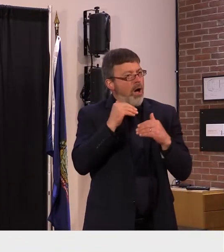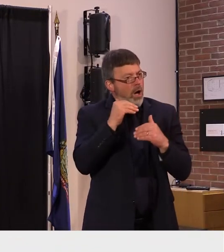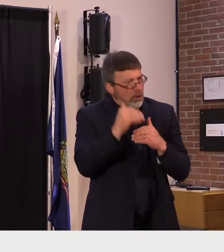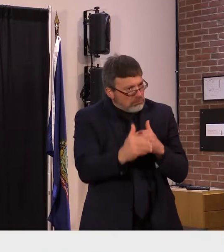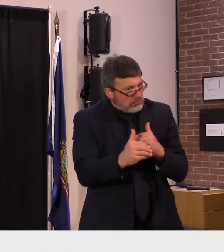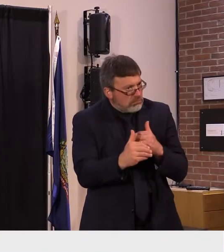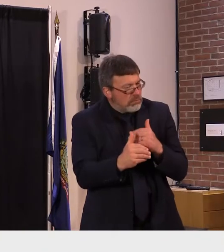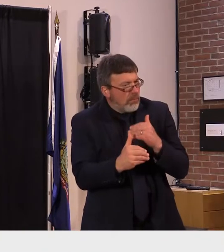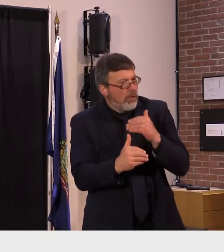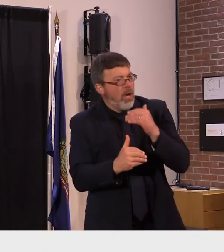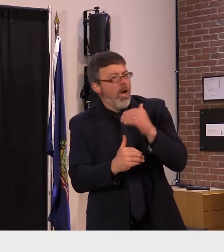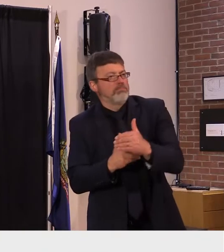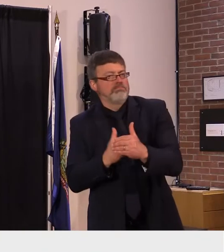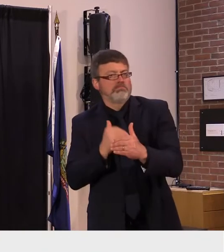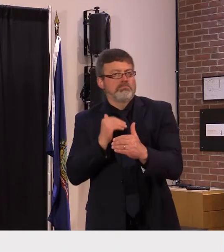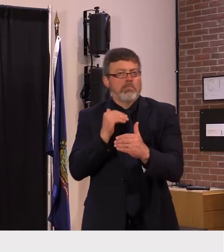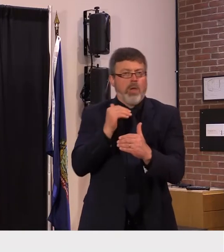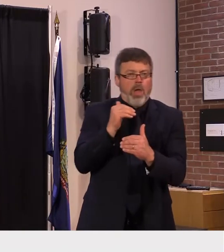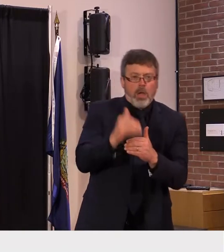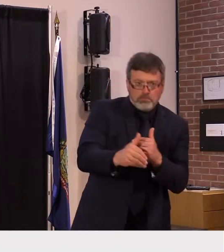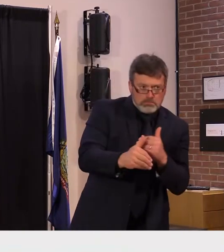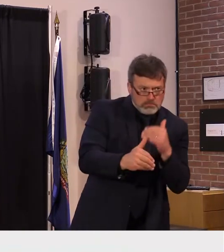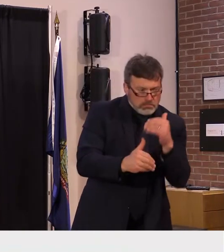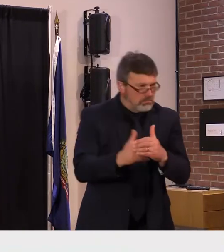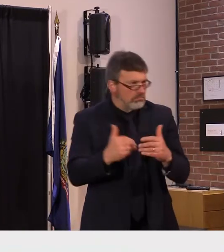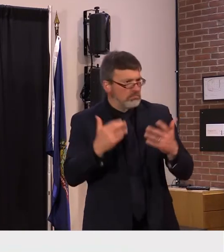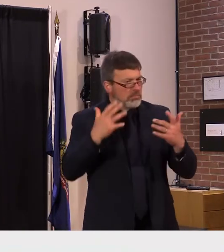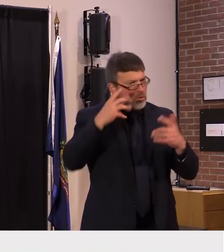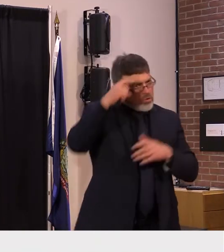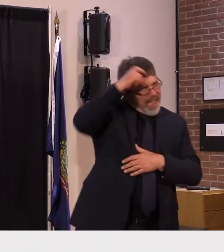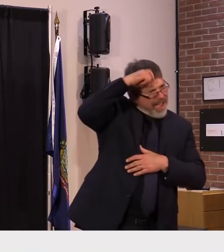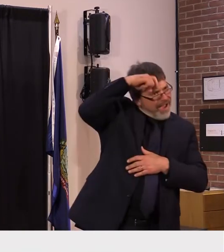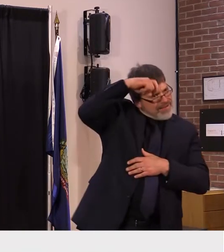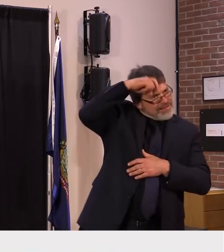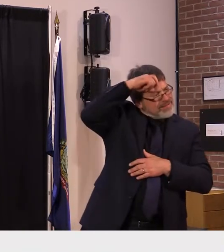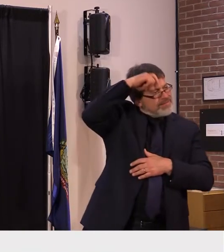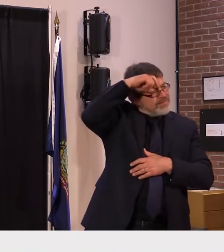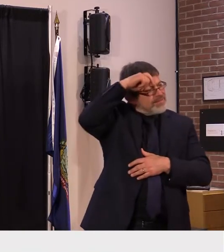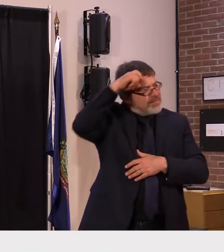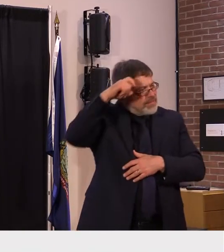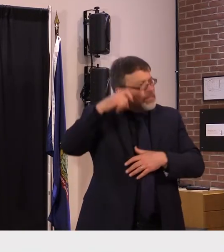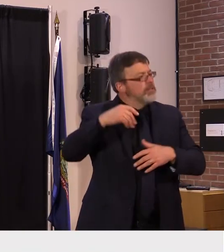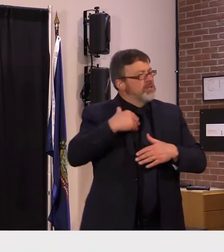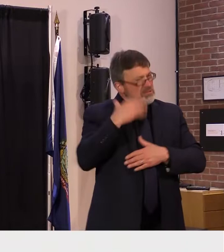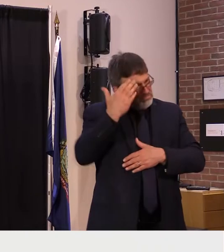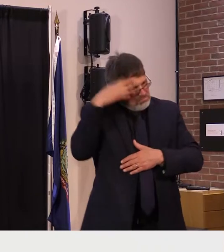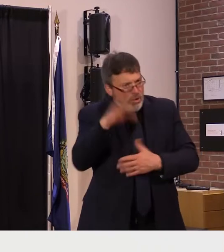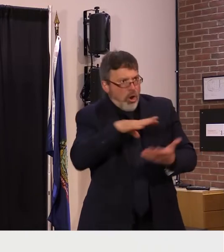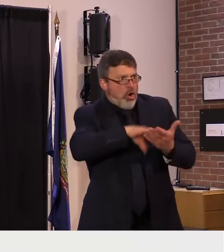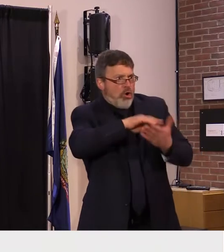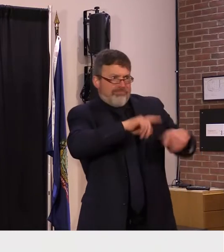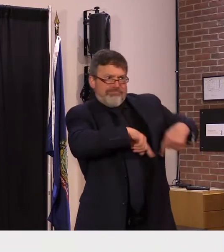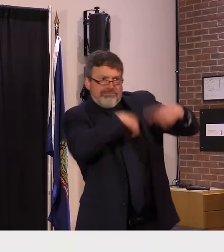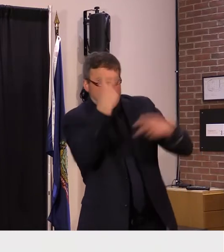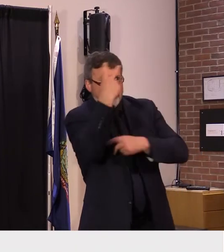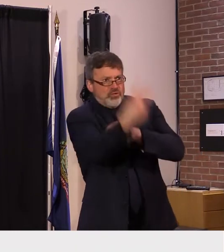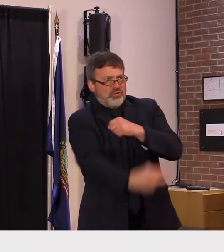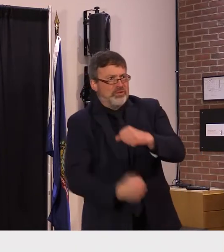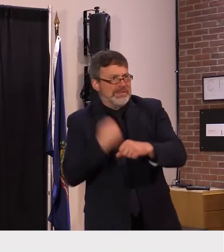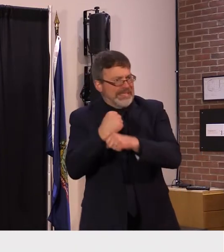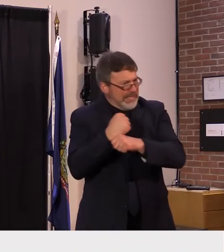learned how to address as the science evolved and planning the future and as was mentioned already